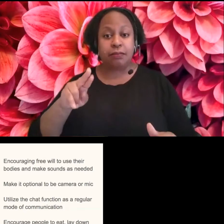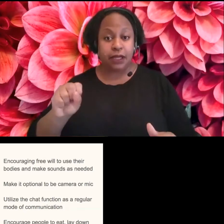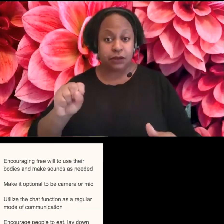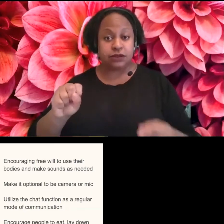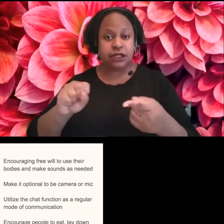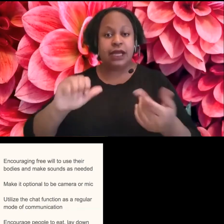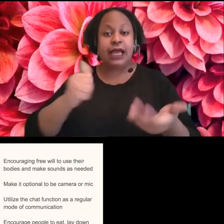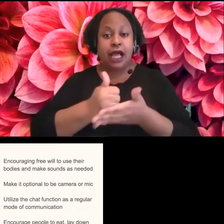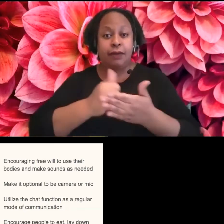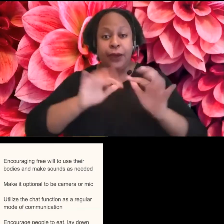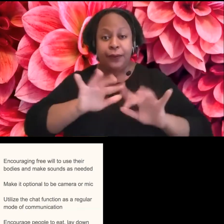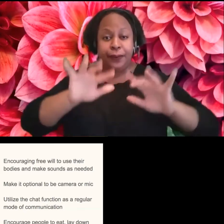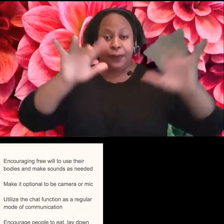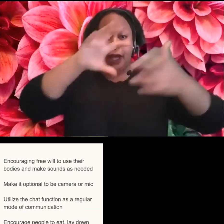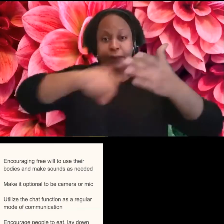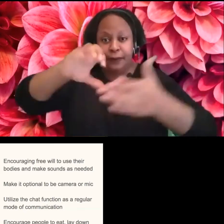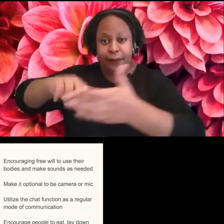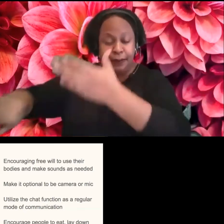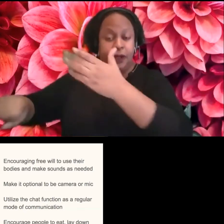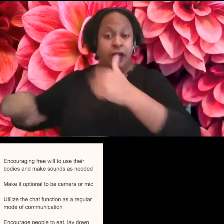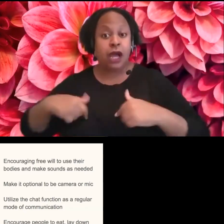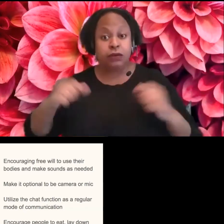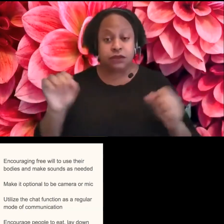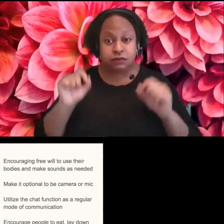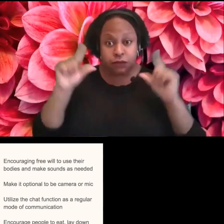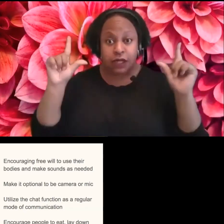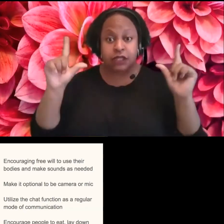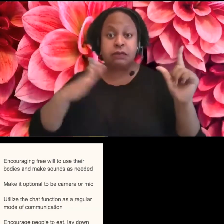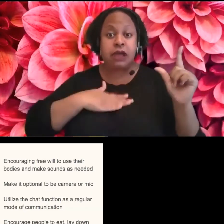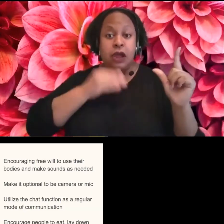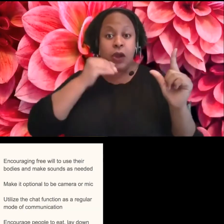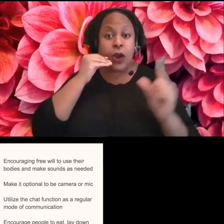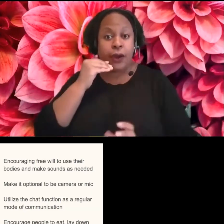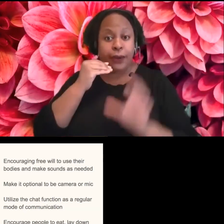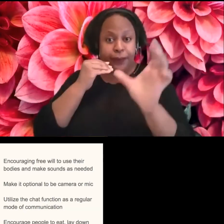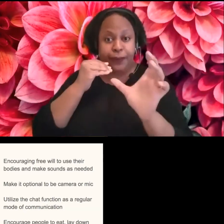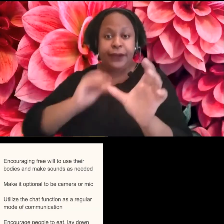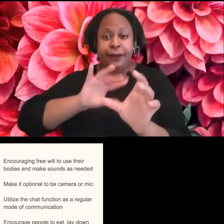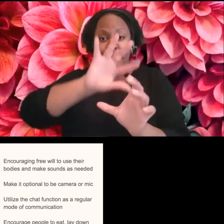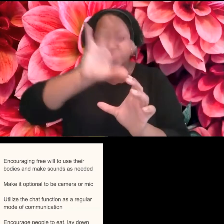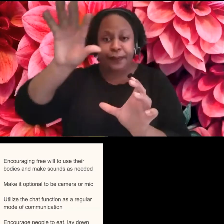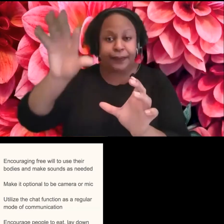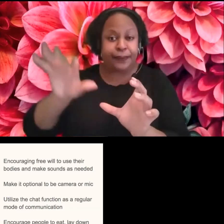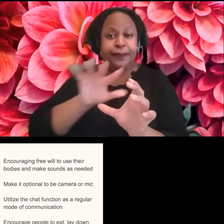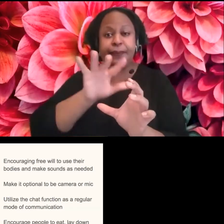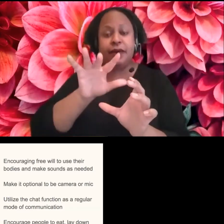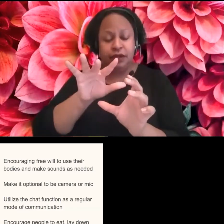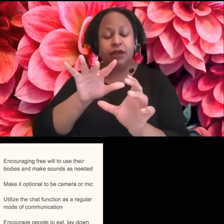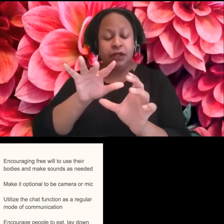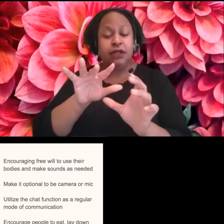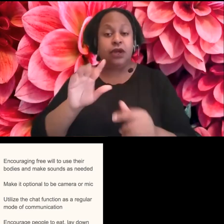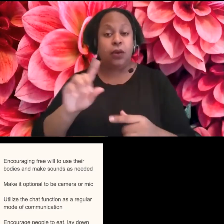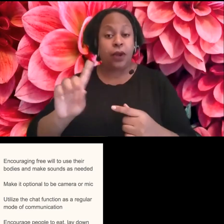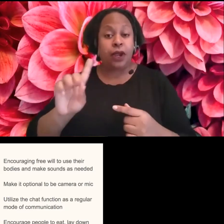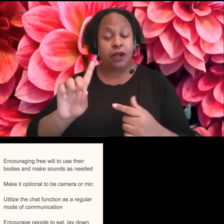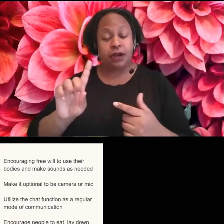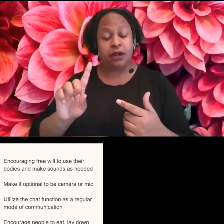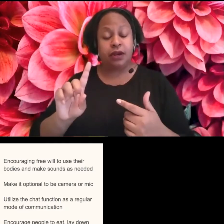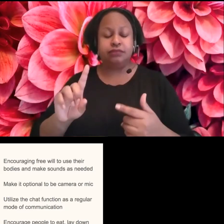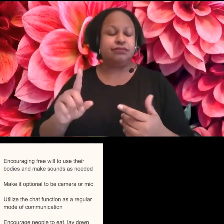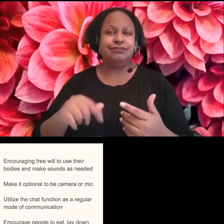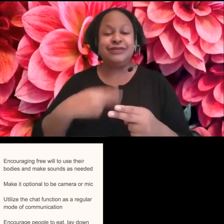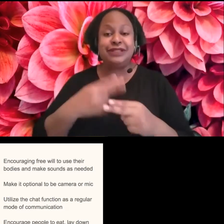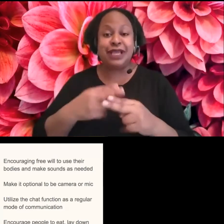I was shocked at how many are in my home. It could be a good investment for organizations. It was a Dyson available at Canadian Tire